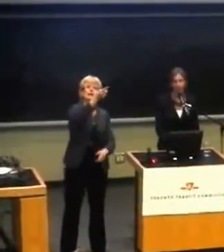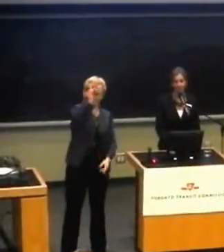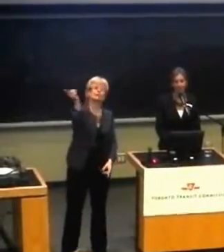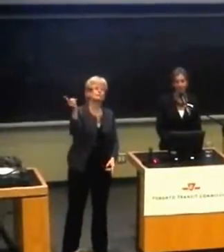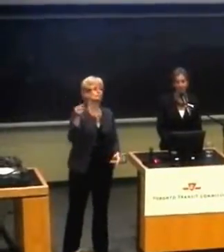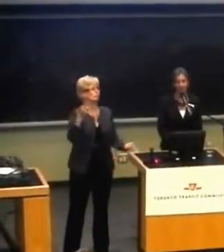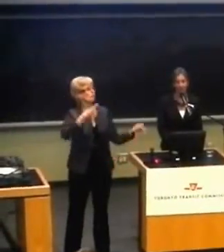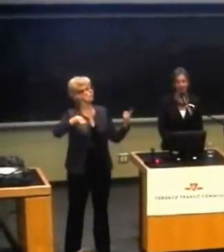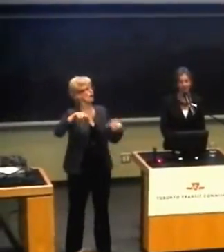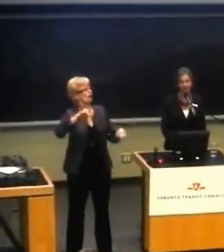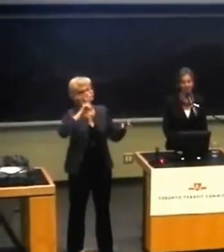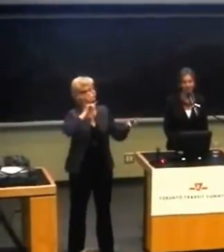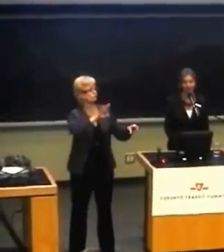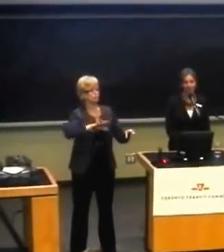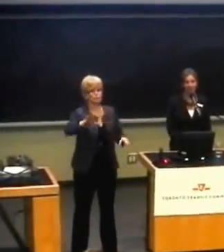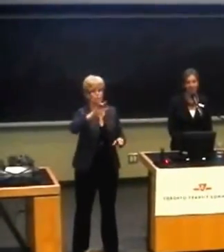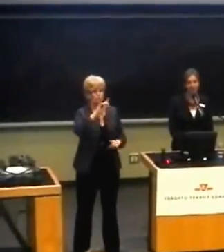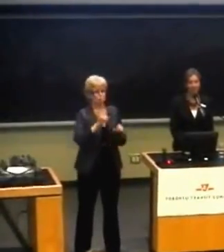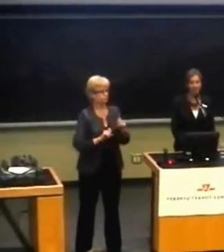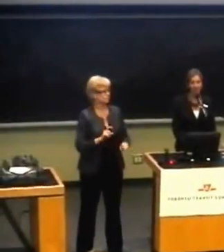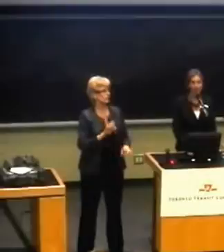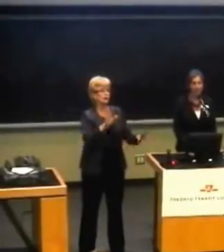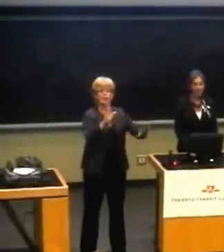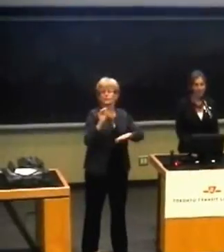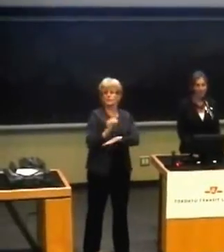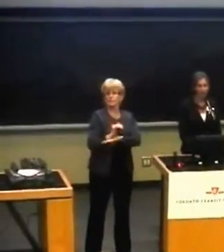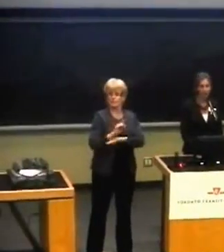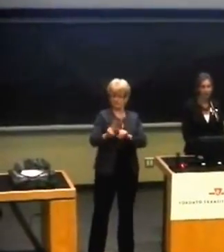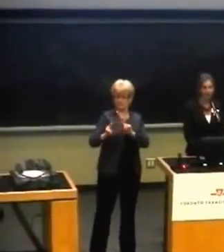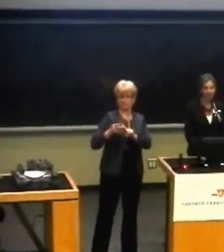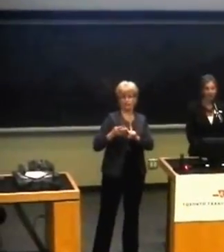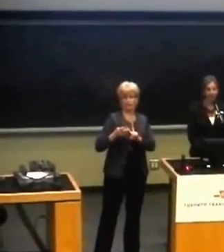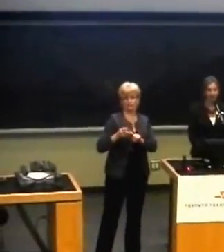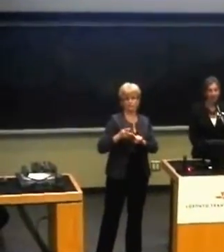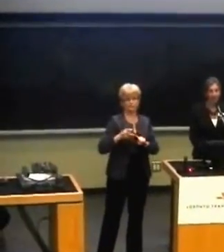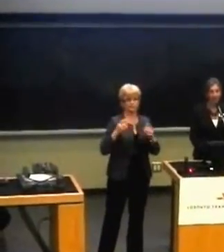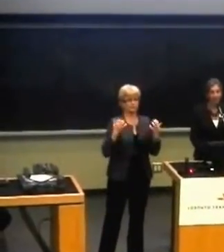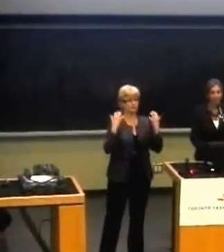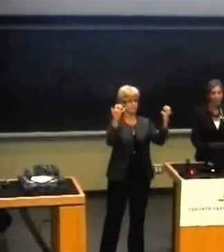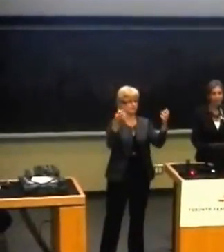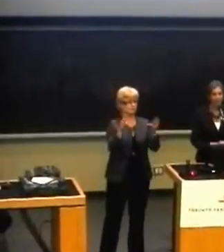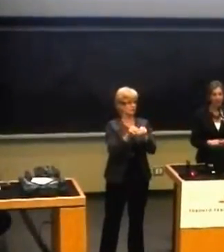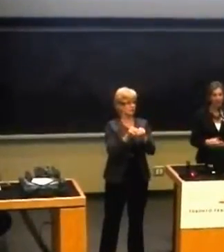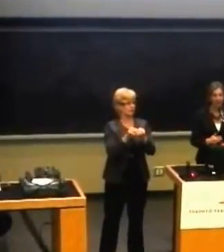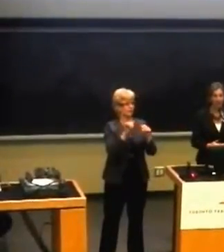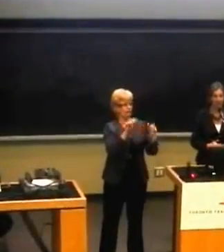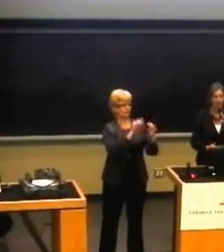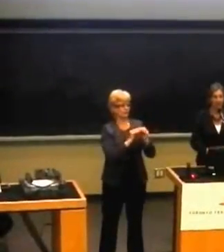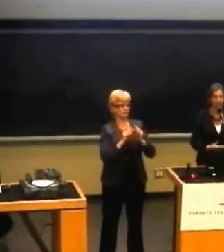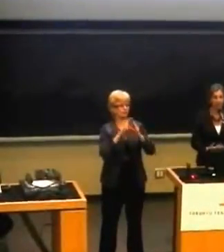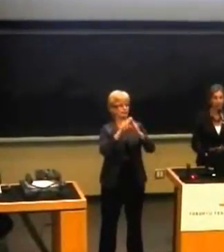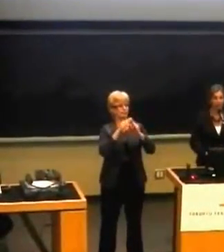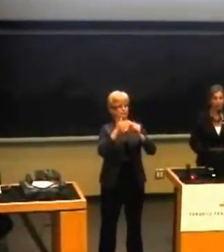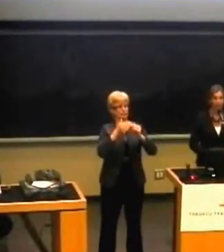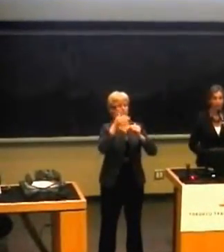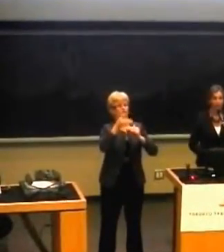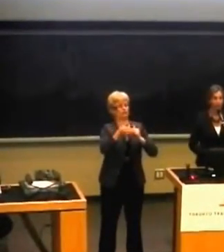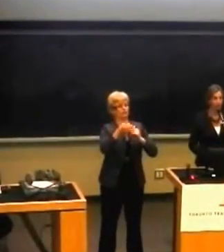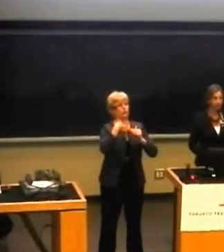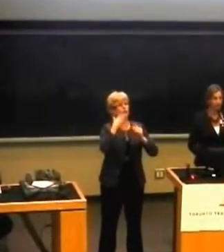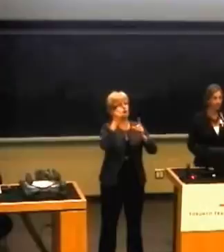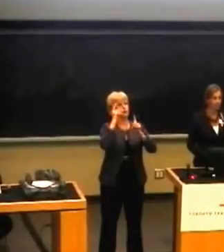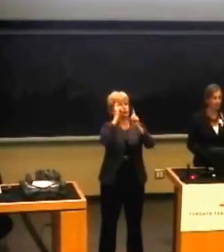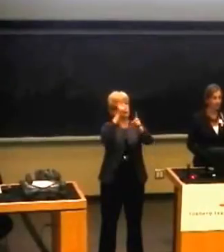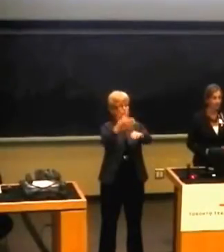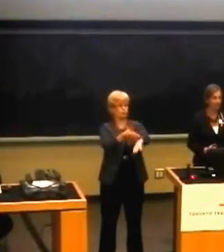available to answer questions. Tonight is our second town hall meeting, and launches a next phase in our journey towards